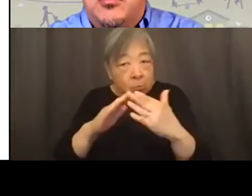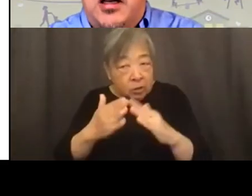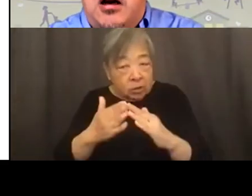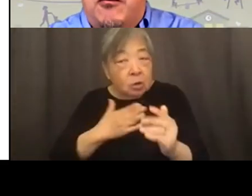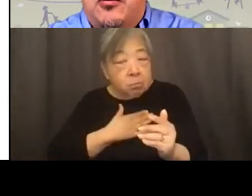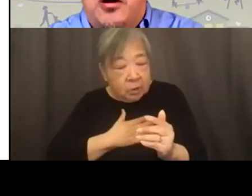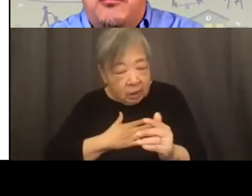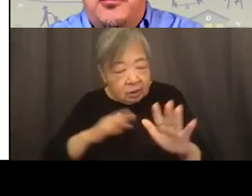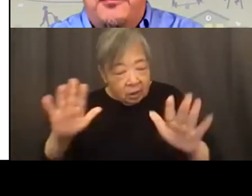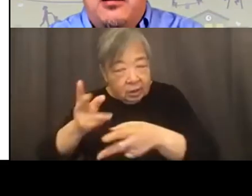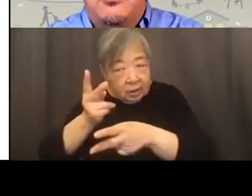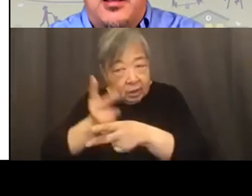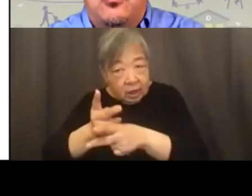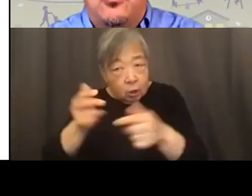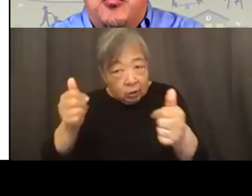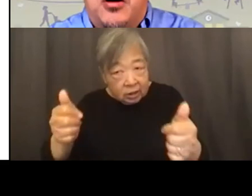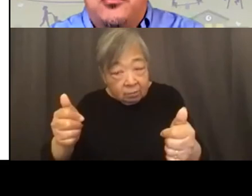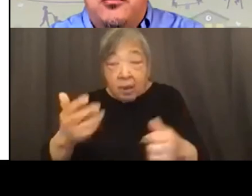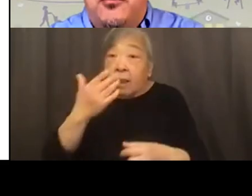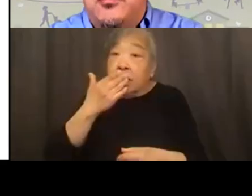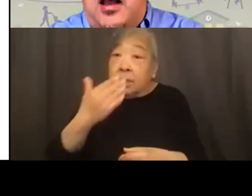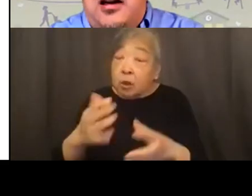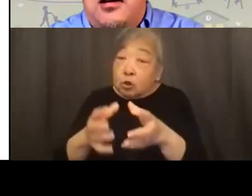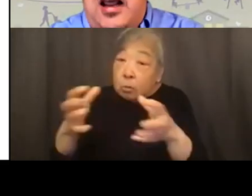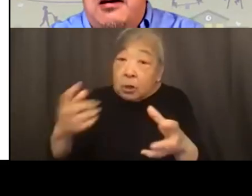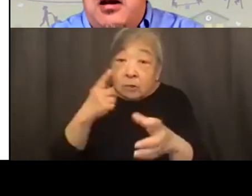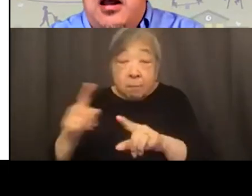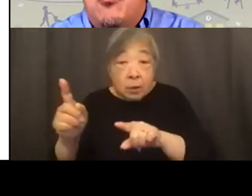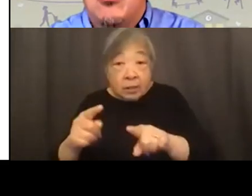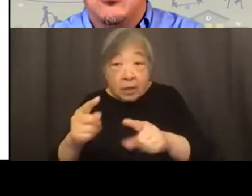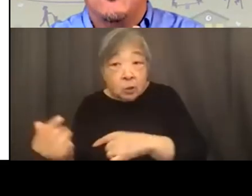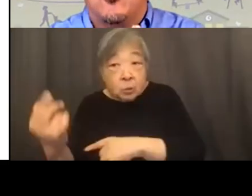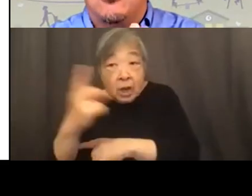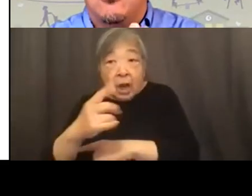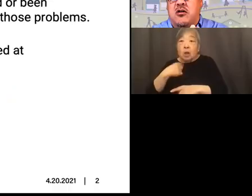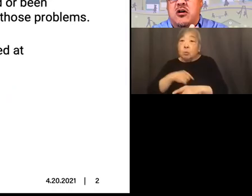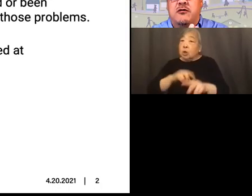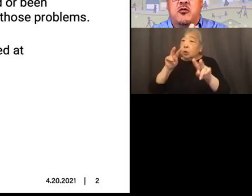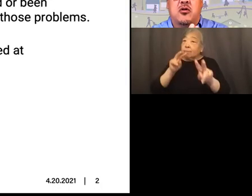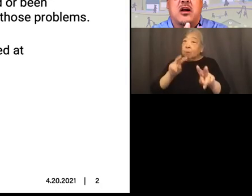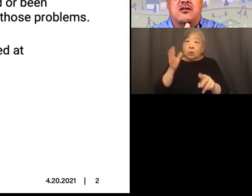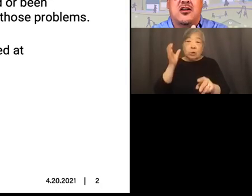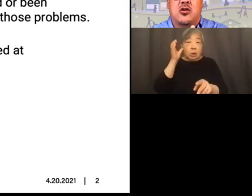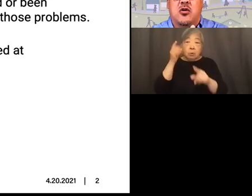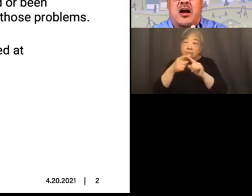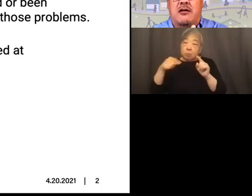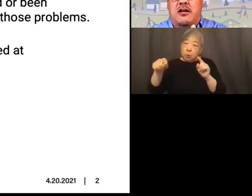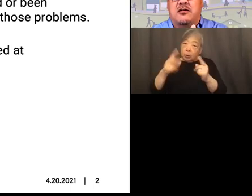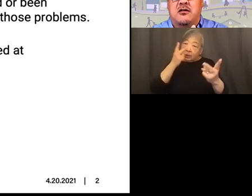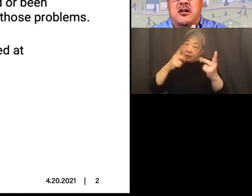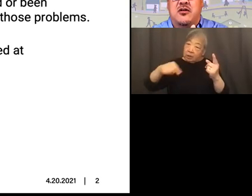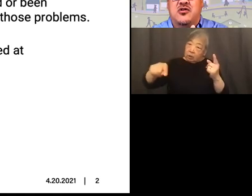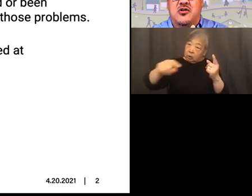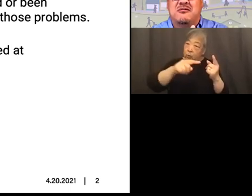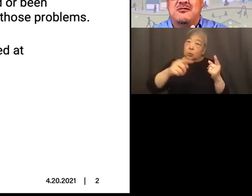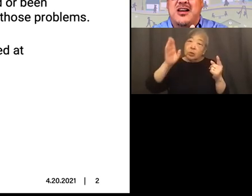everyone take care of yourself thank you so much for attending today and we will look forward to hearing from you and seeing you at events